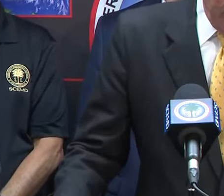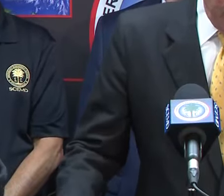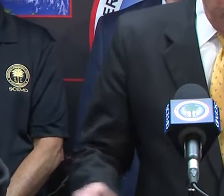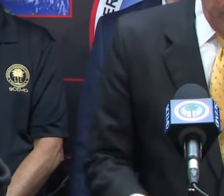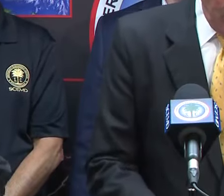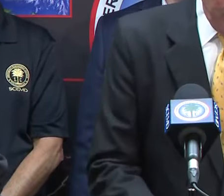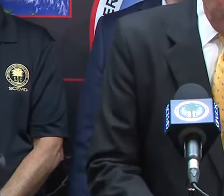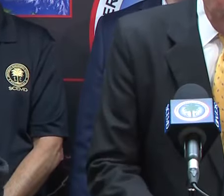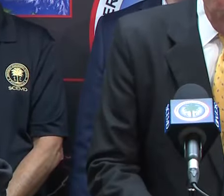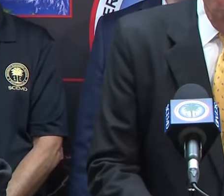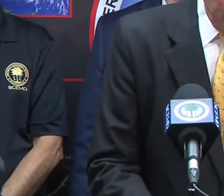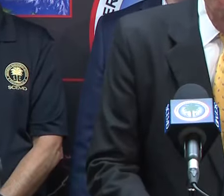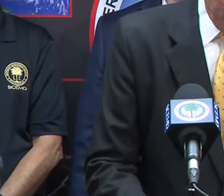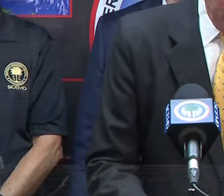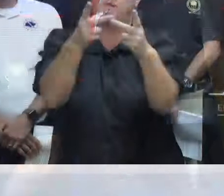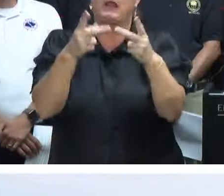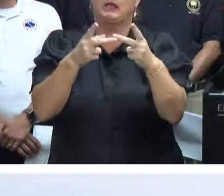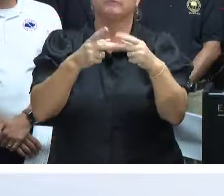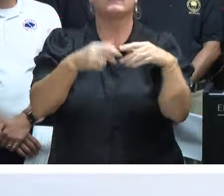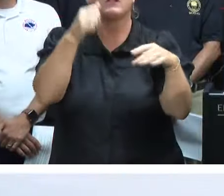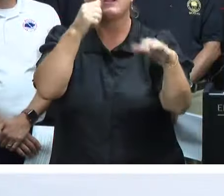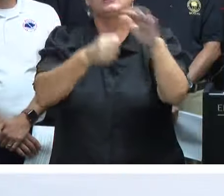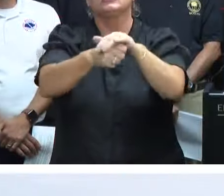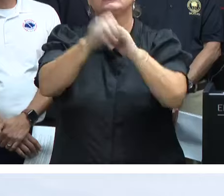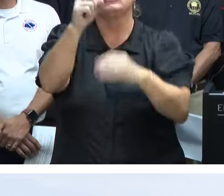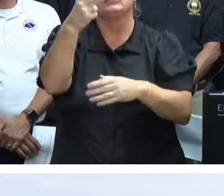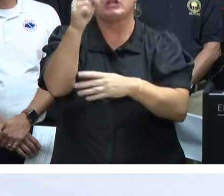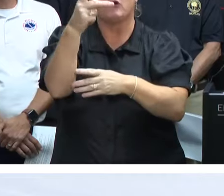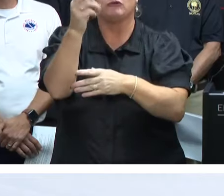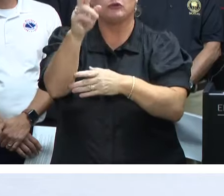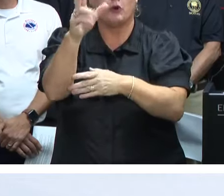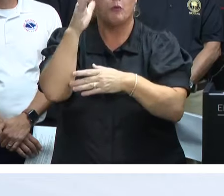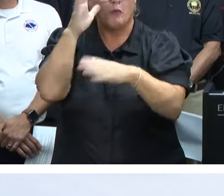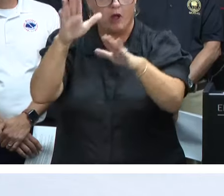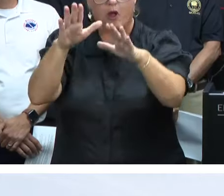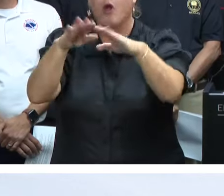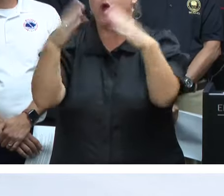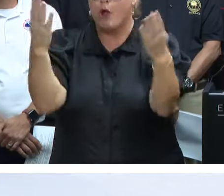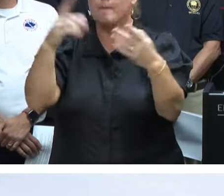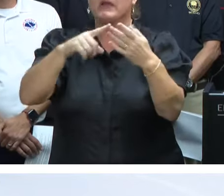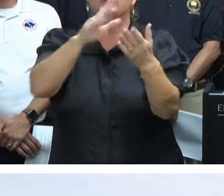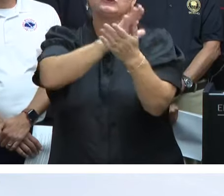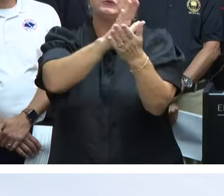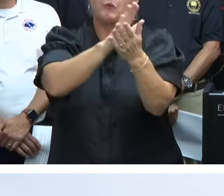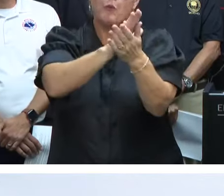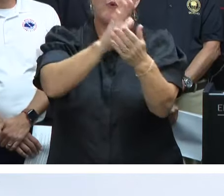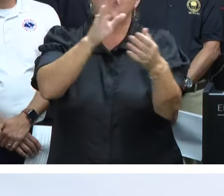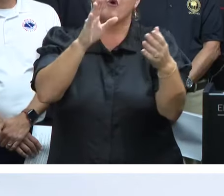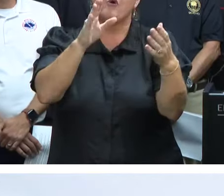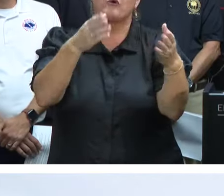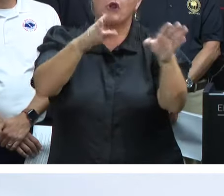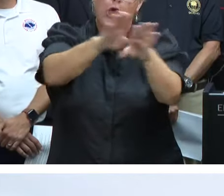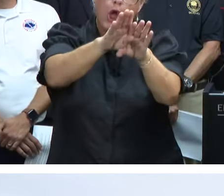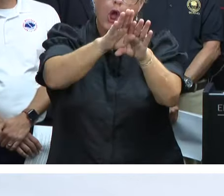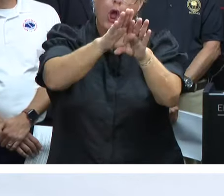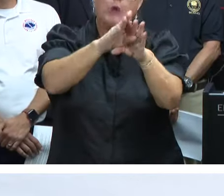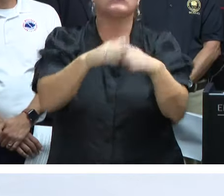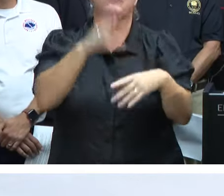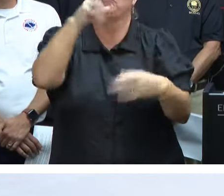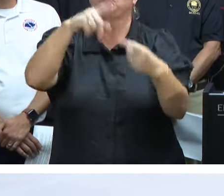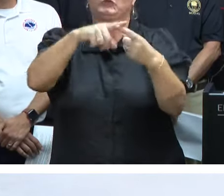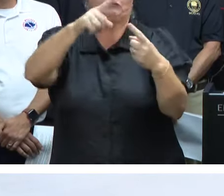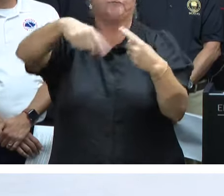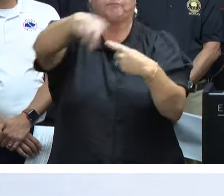We'll be opening shelters. We'll be the school closings. Those sorts of things will be open to the local government. But I assure you